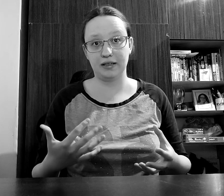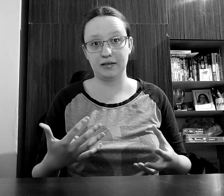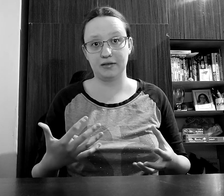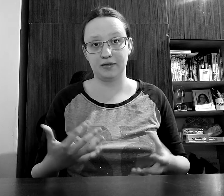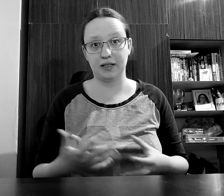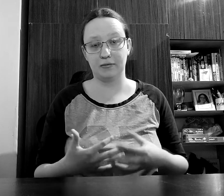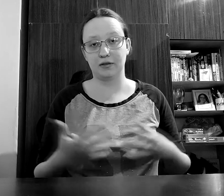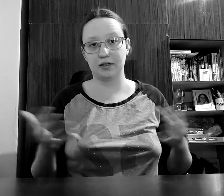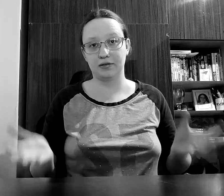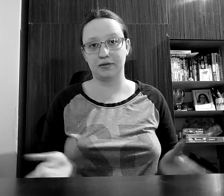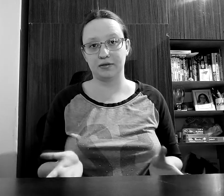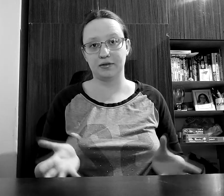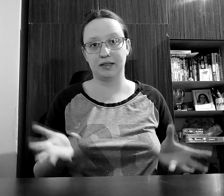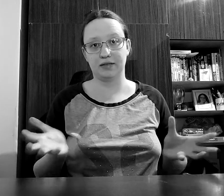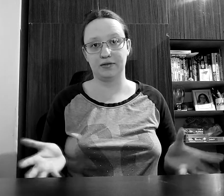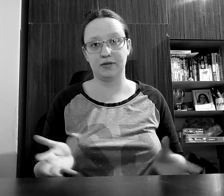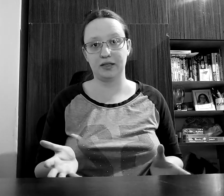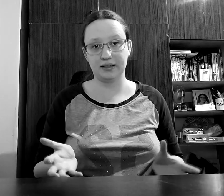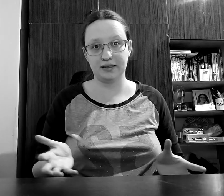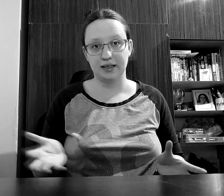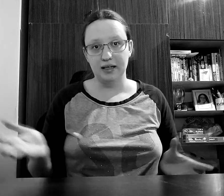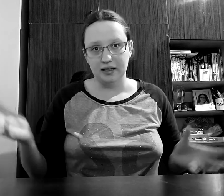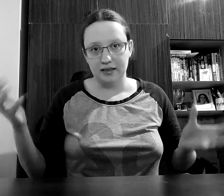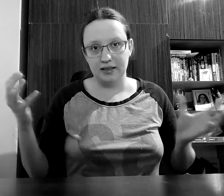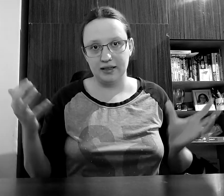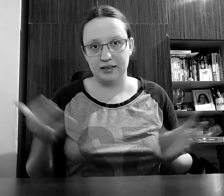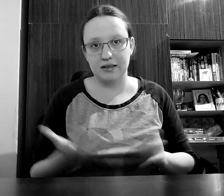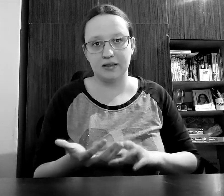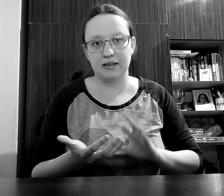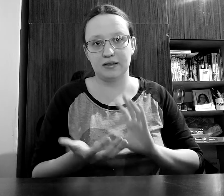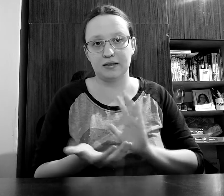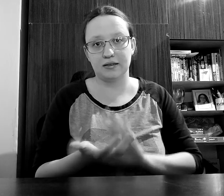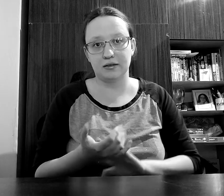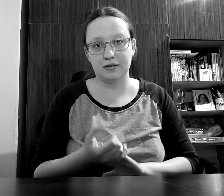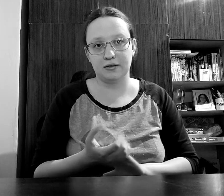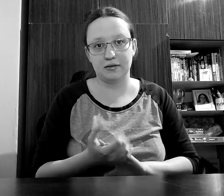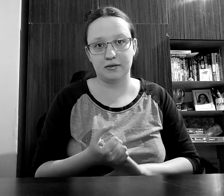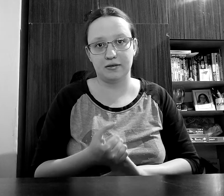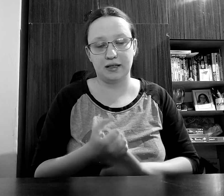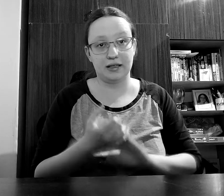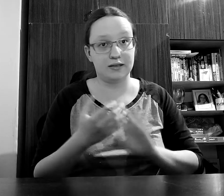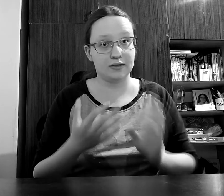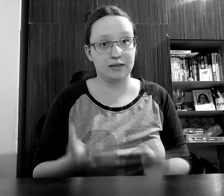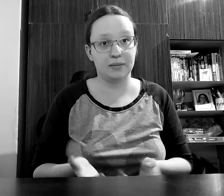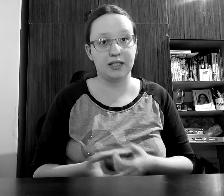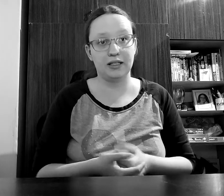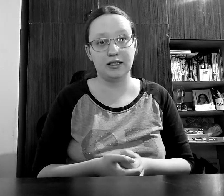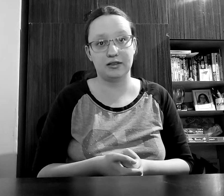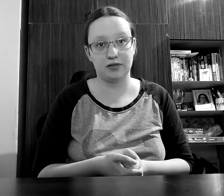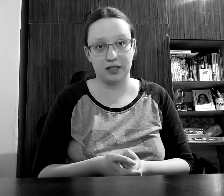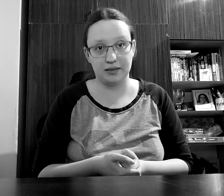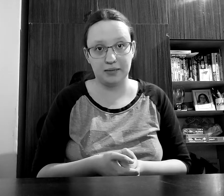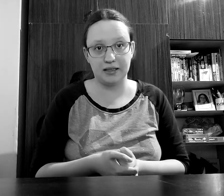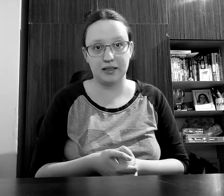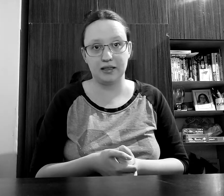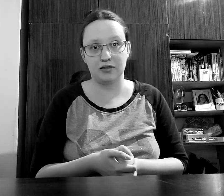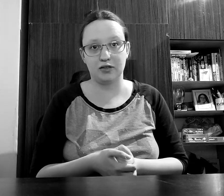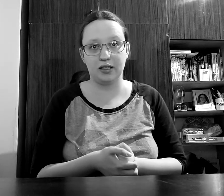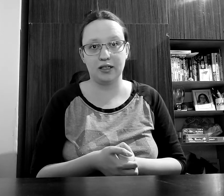of like walking through that forest then it's good to at least on the beginning try the mental training